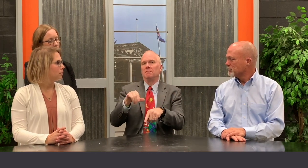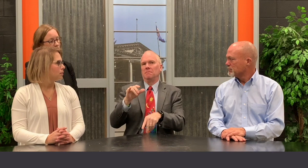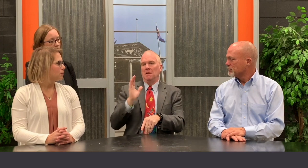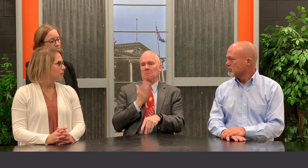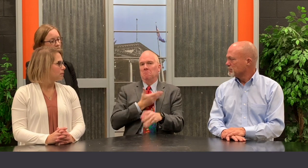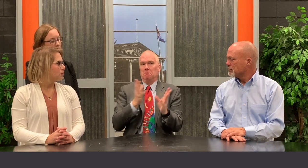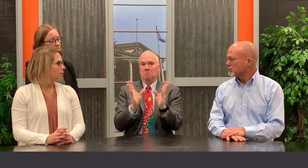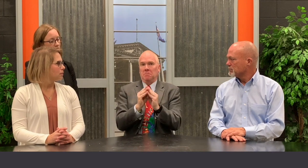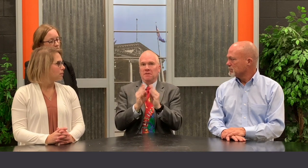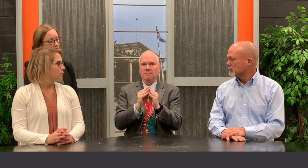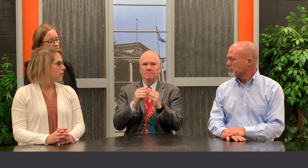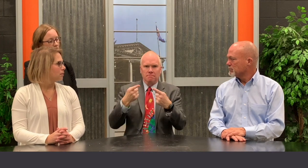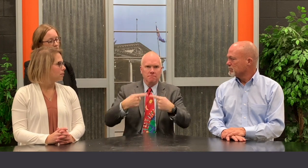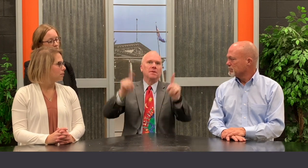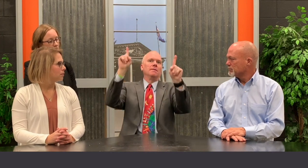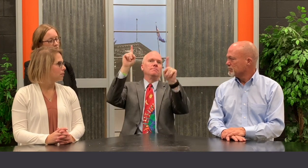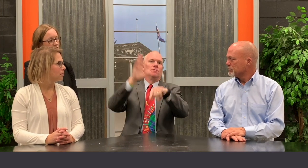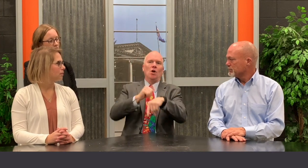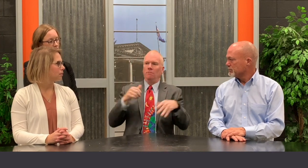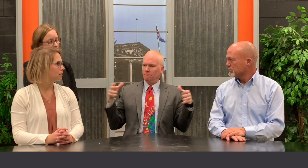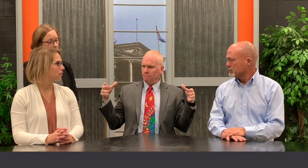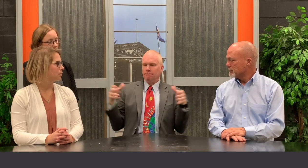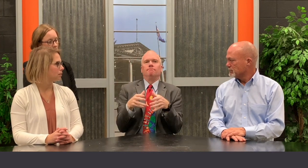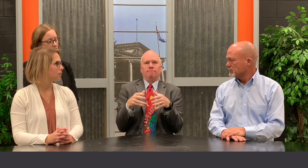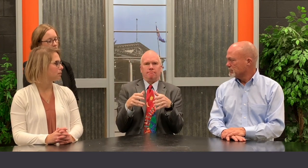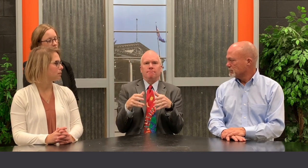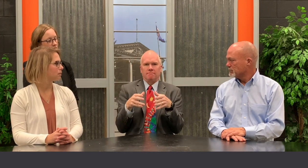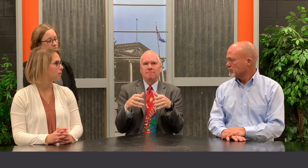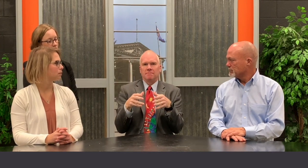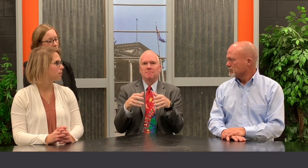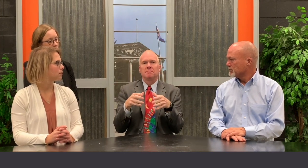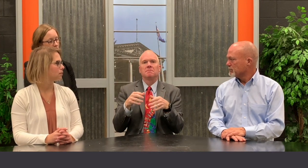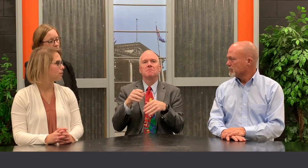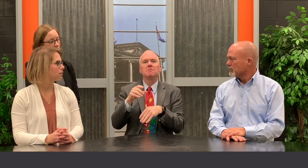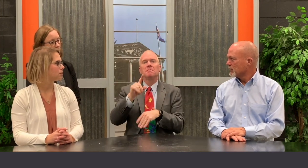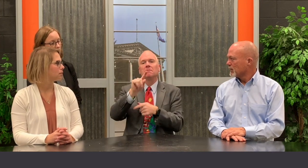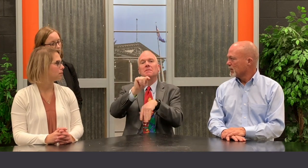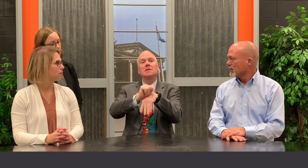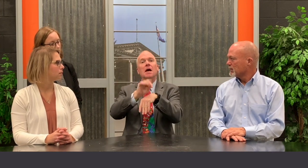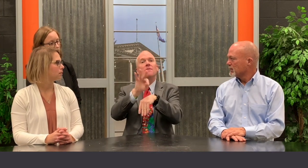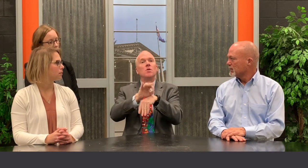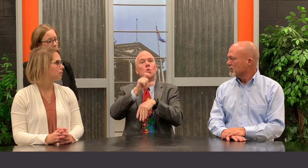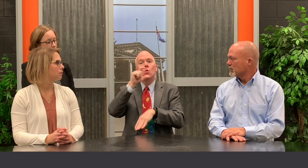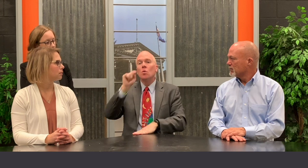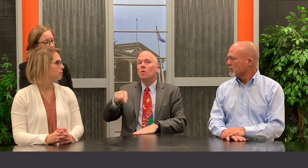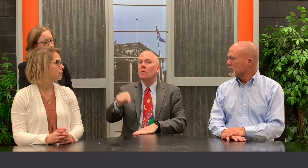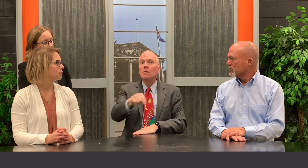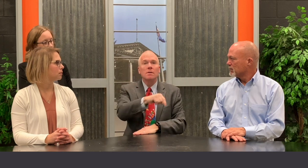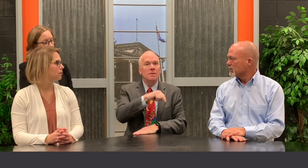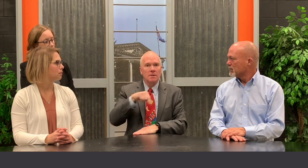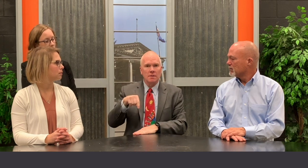The meeting was finally called. The task force was comprised of three members